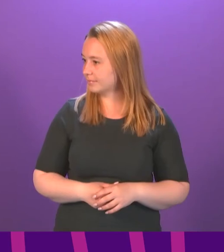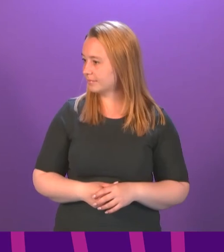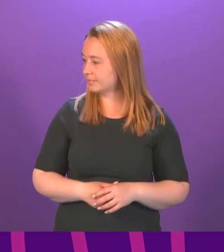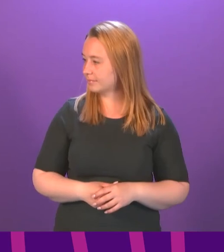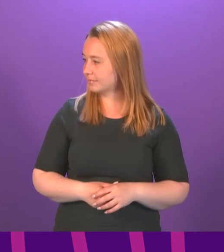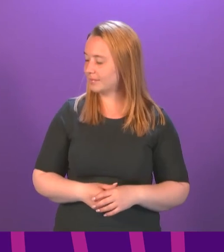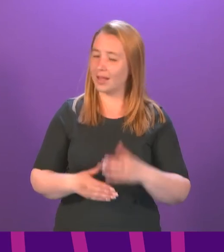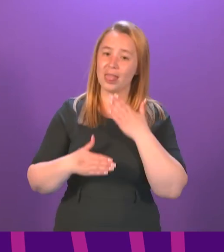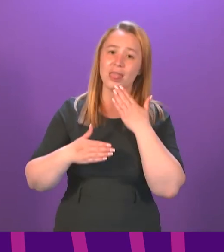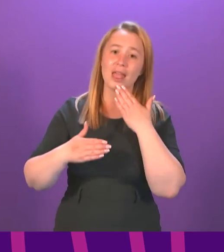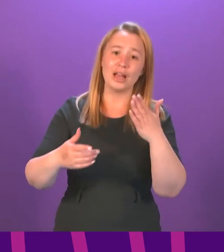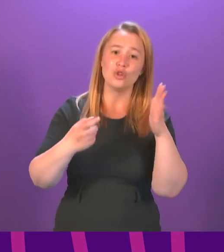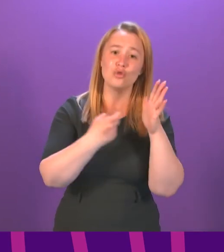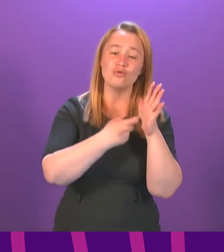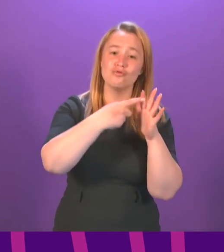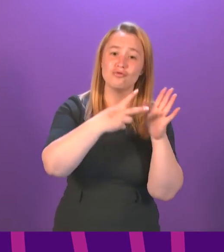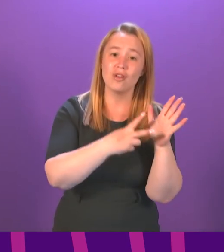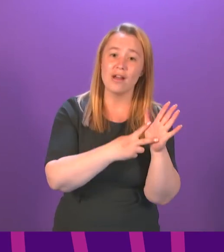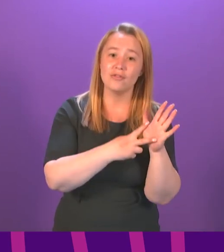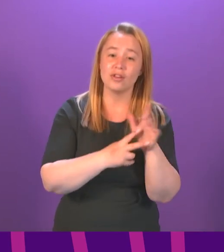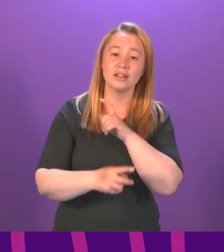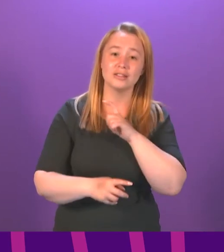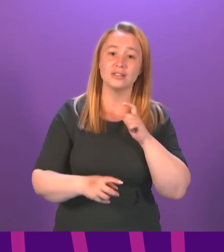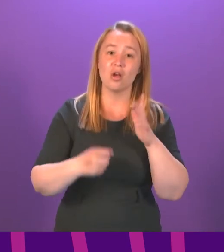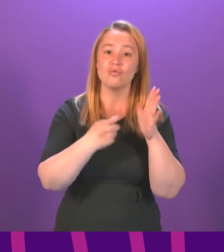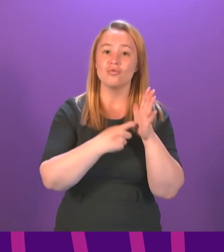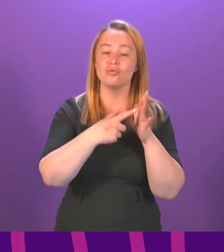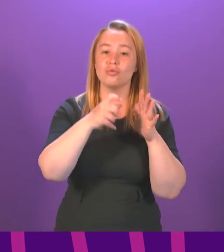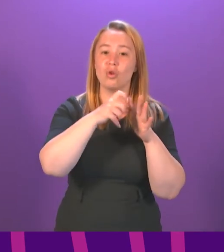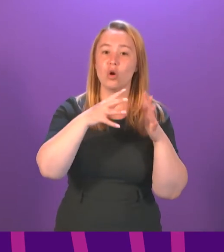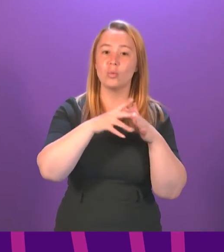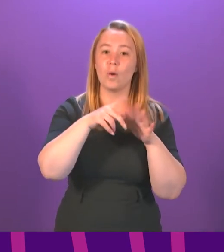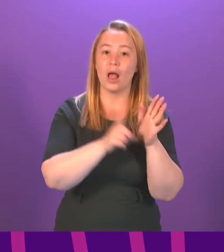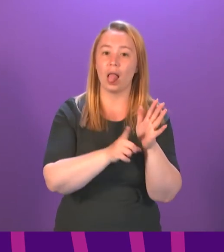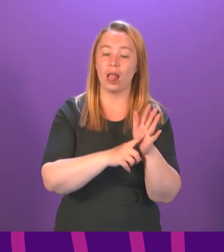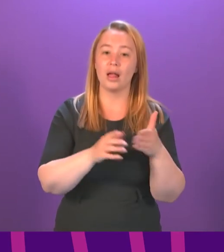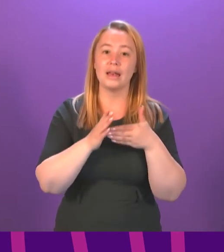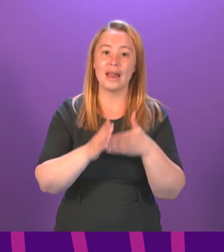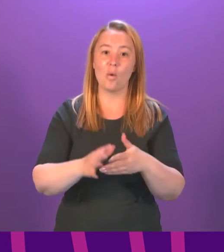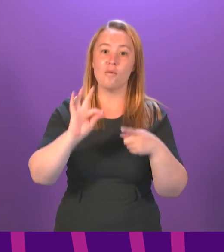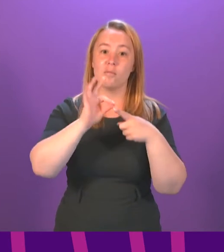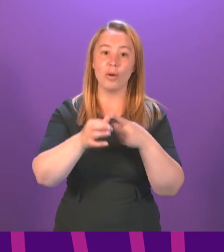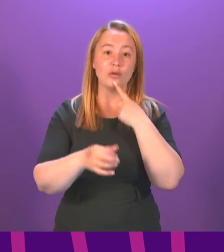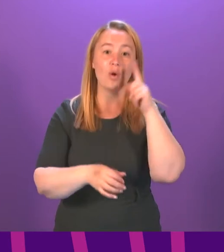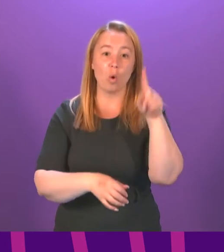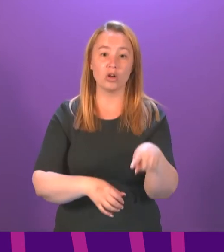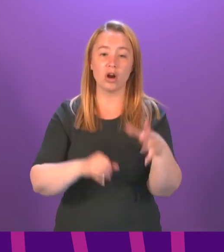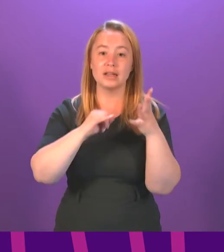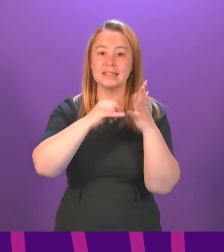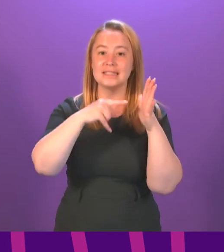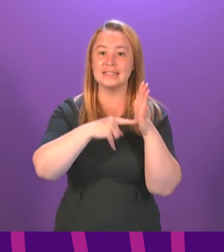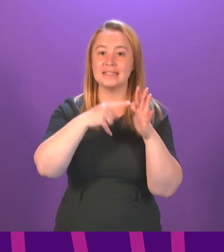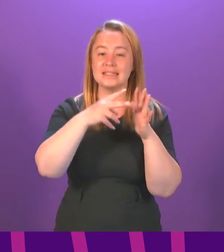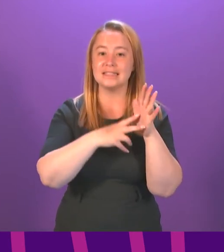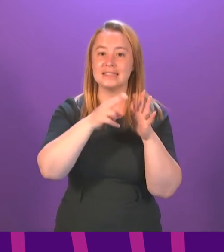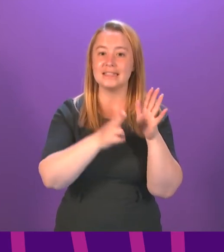Thank you, Reverend Rodwell. We'll now move on to the next item of business. Point of order, Stephen Kerr. I'd